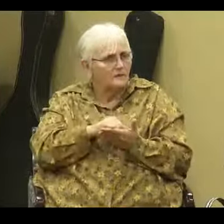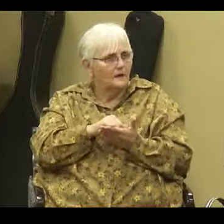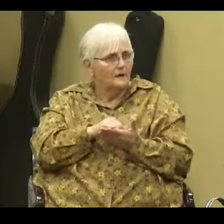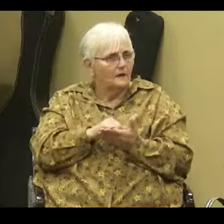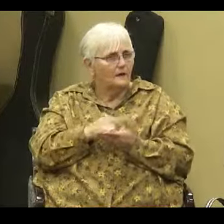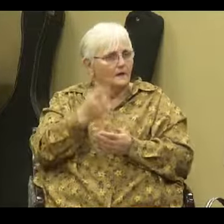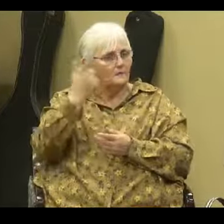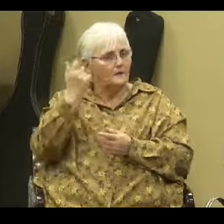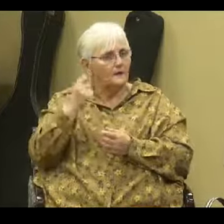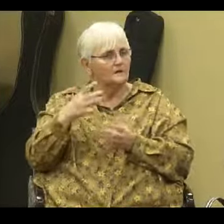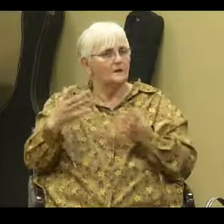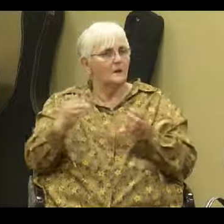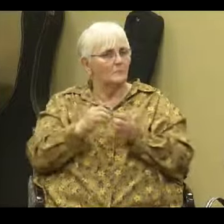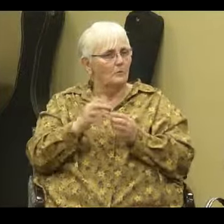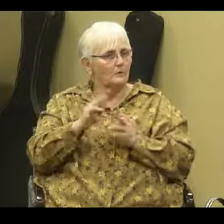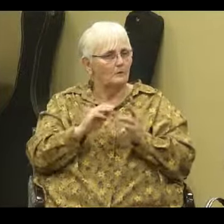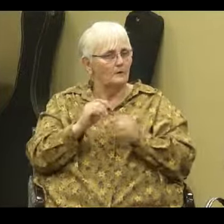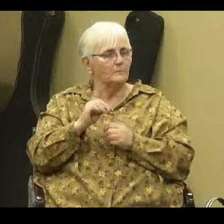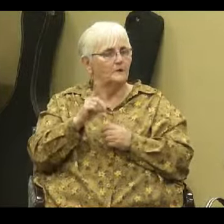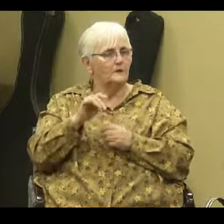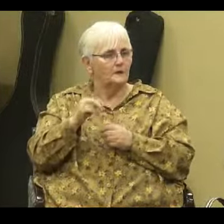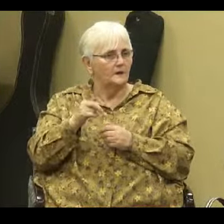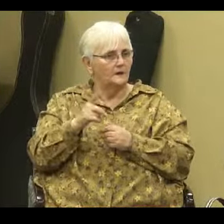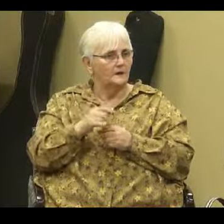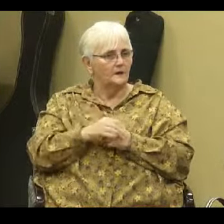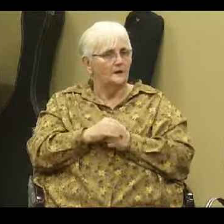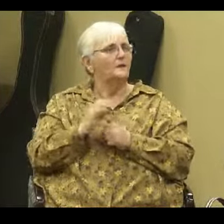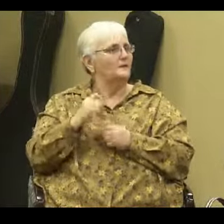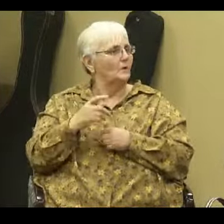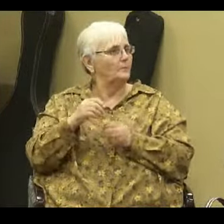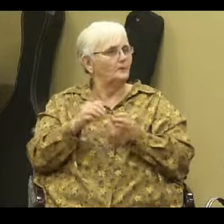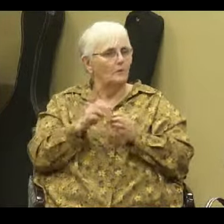a lot more people did, there would be more people here.